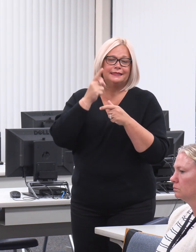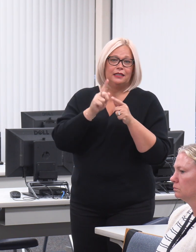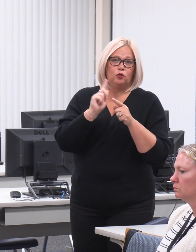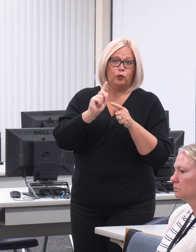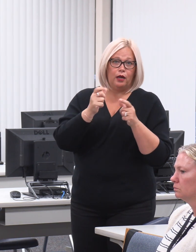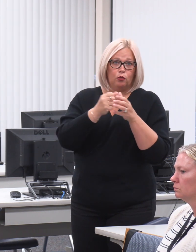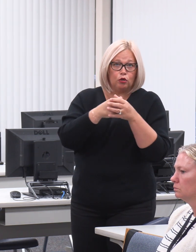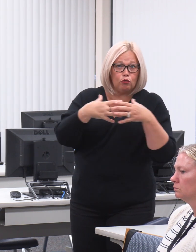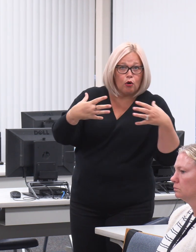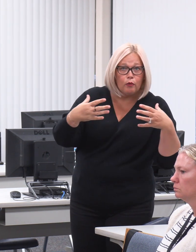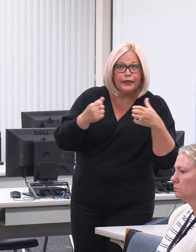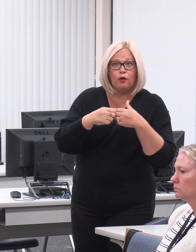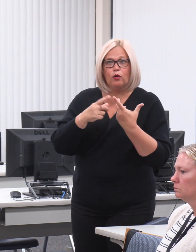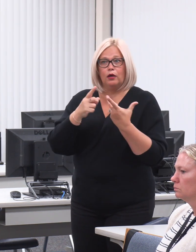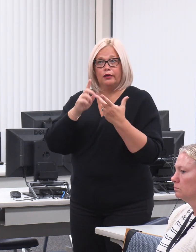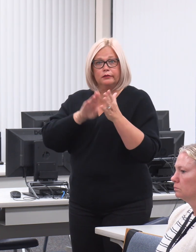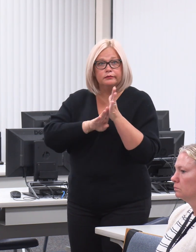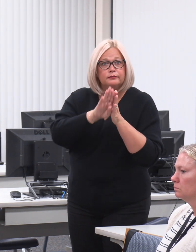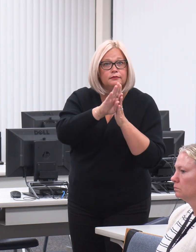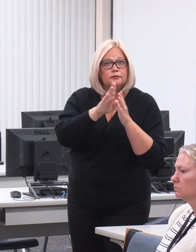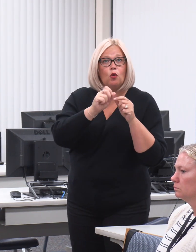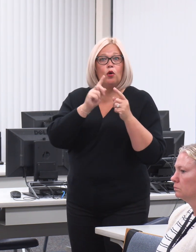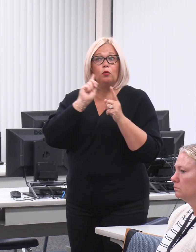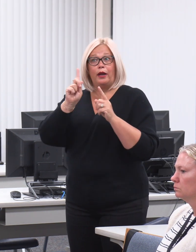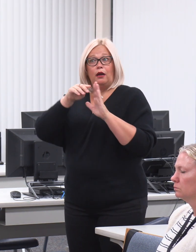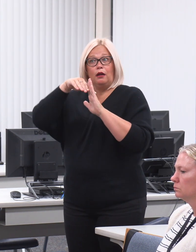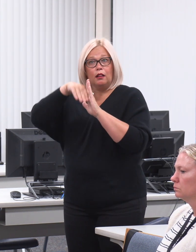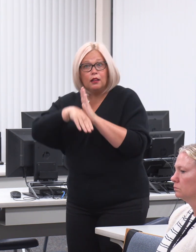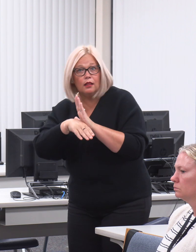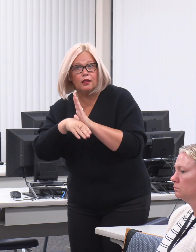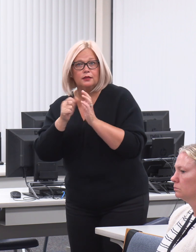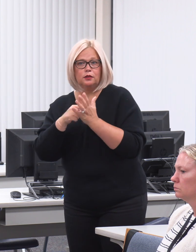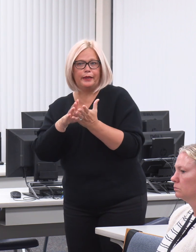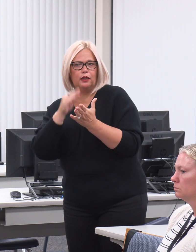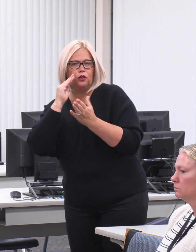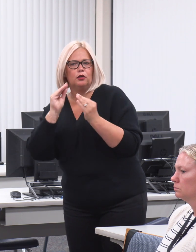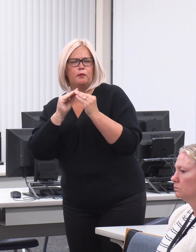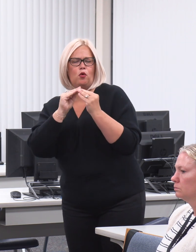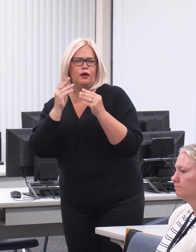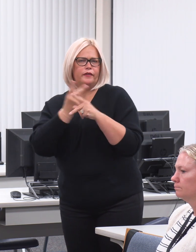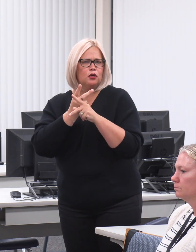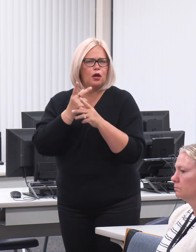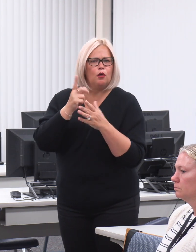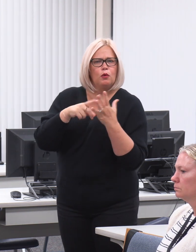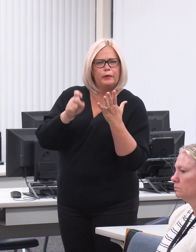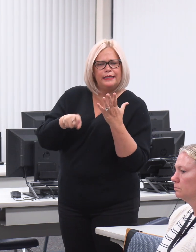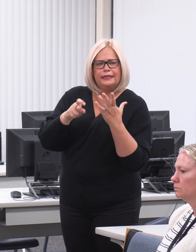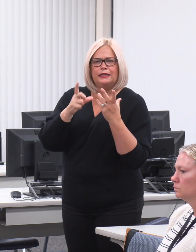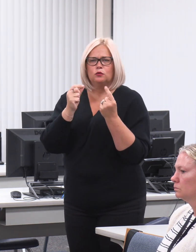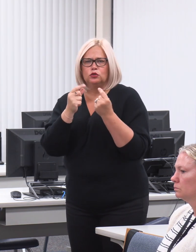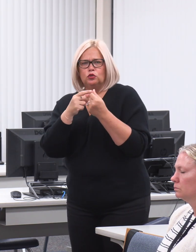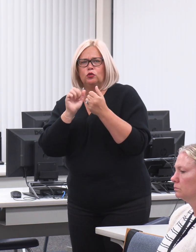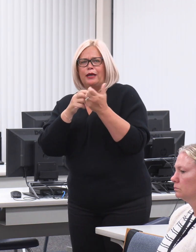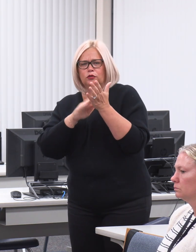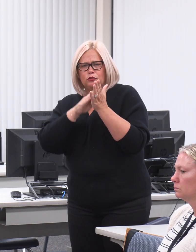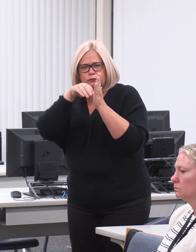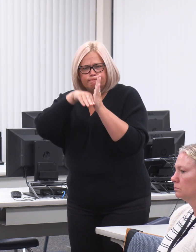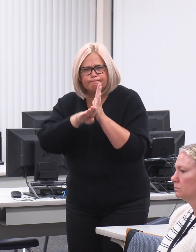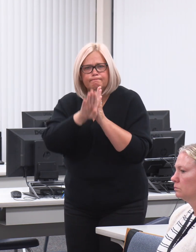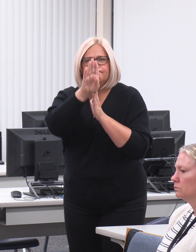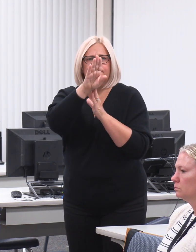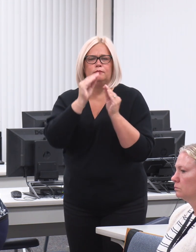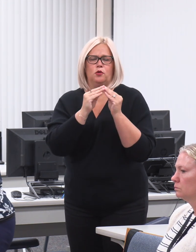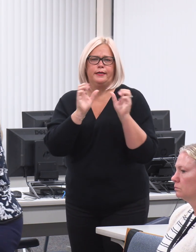or where we're not. So we can dig a little deeper to get more information and find out why and make the advances where we need to.